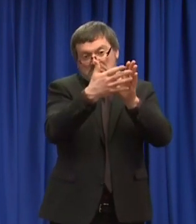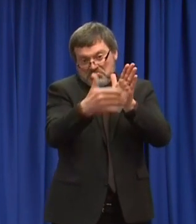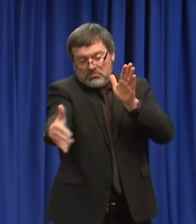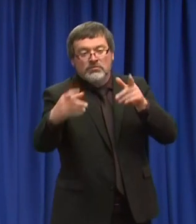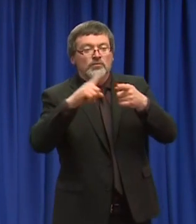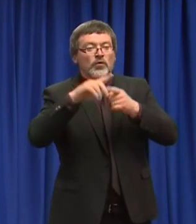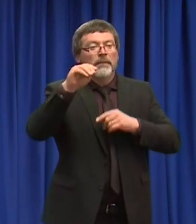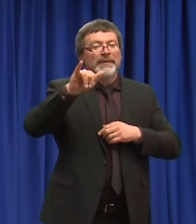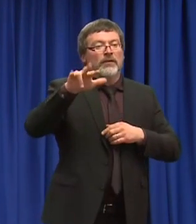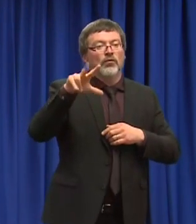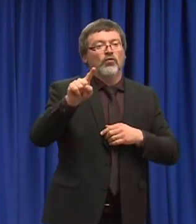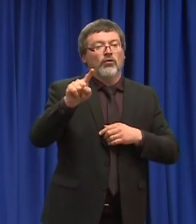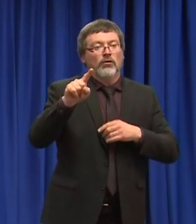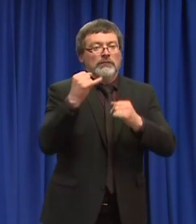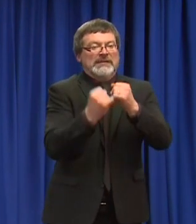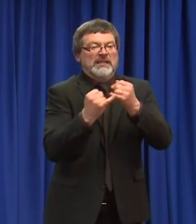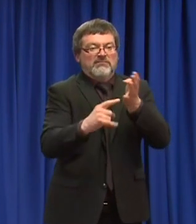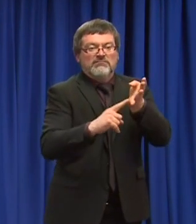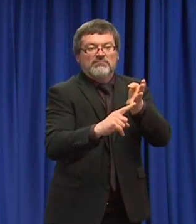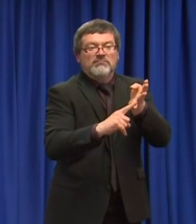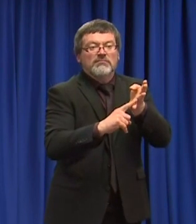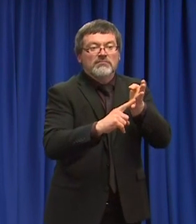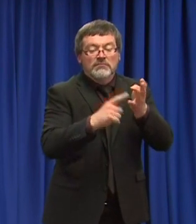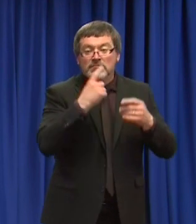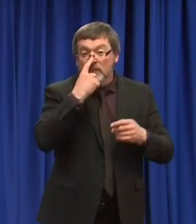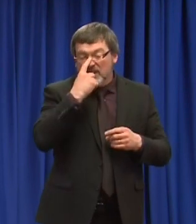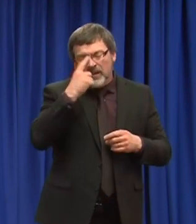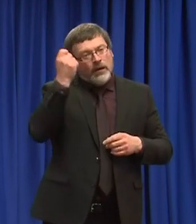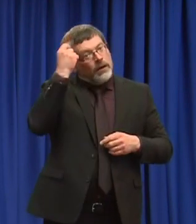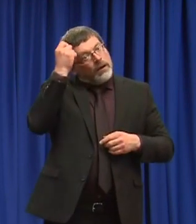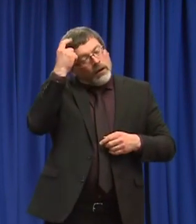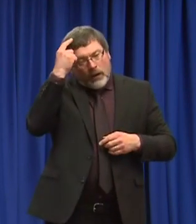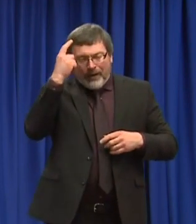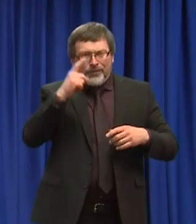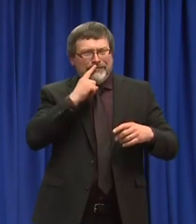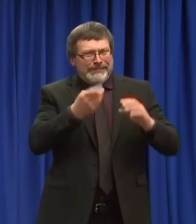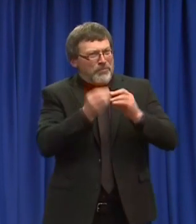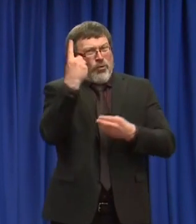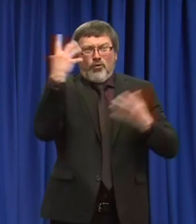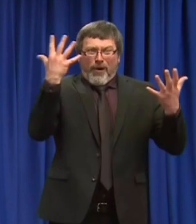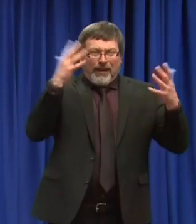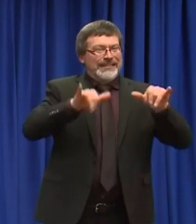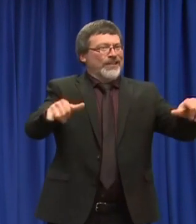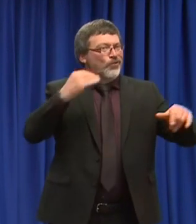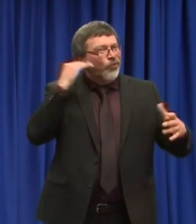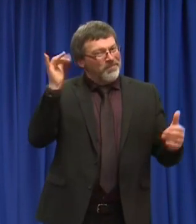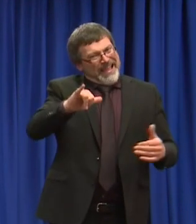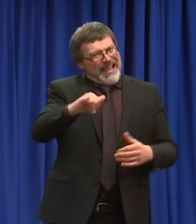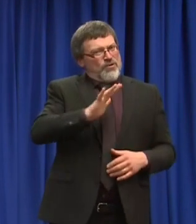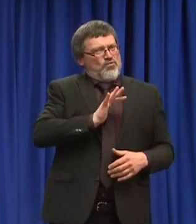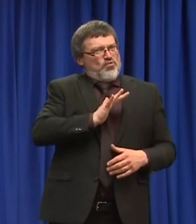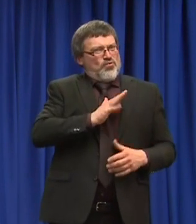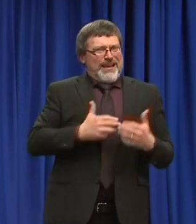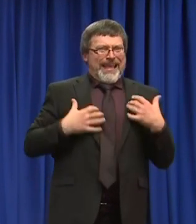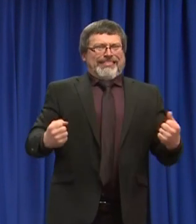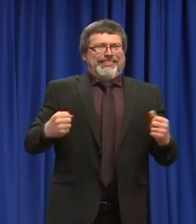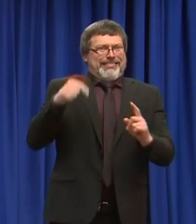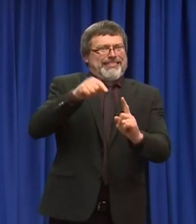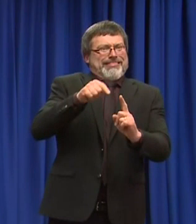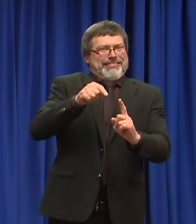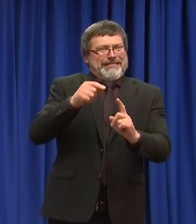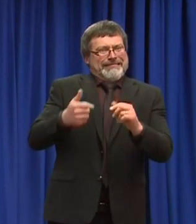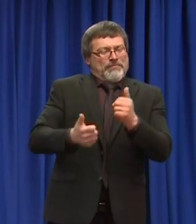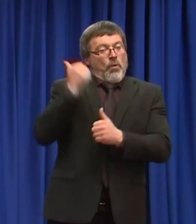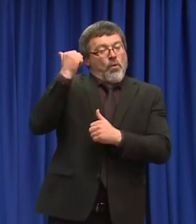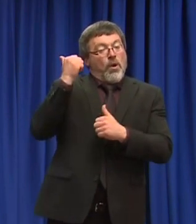that obviously continues to be true, and will be true not just today or next week or next month, but as we move forward, and I think it's one of